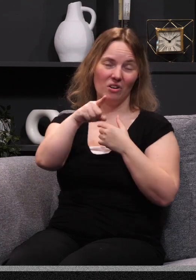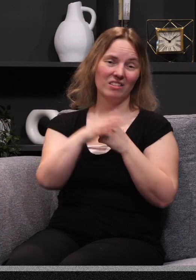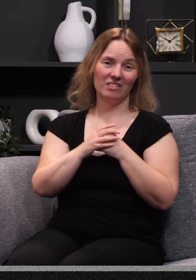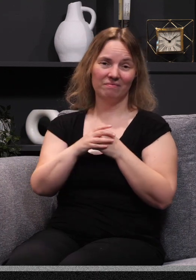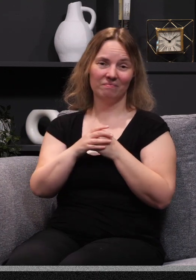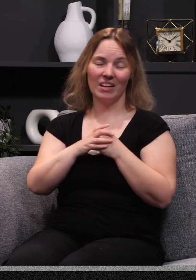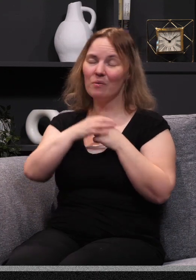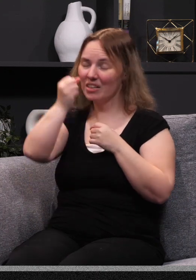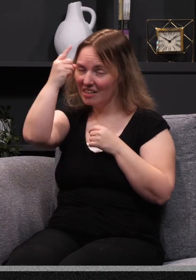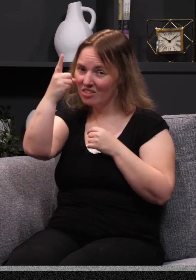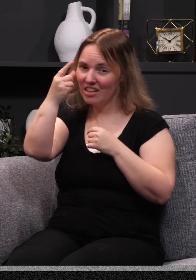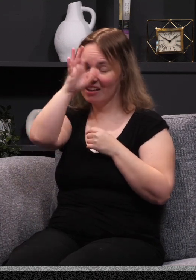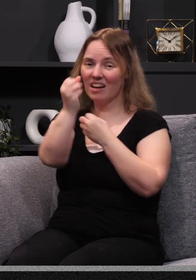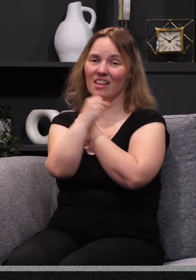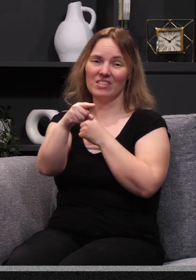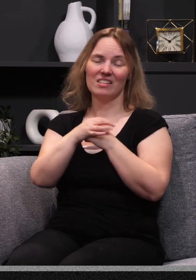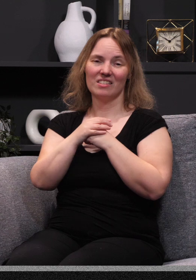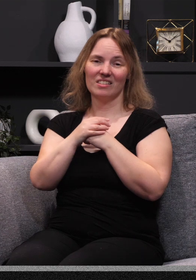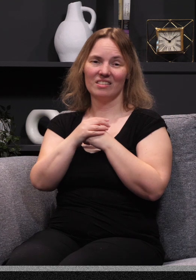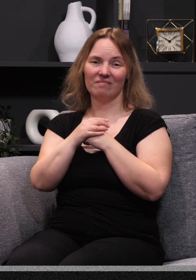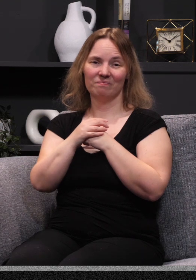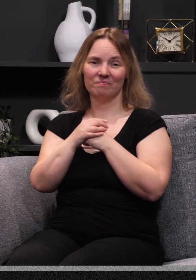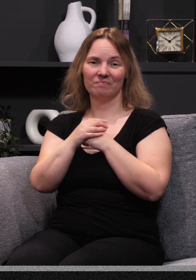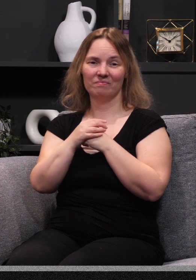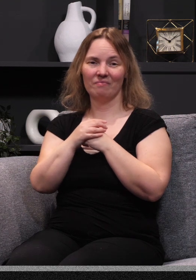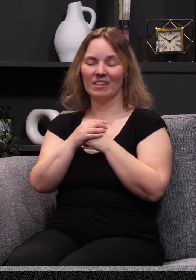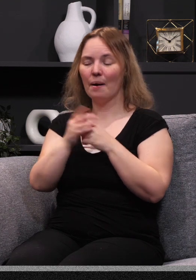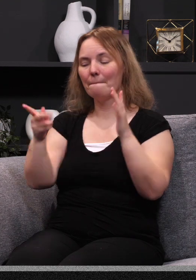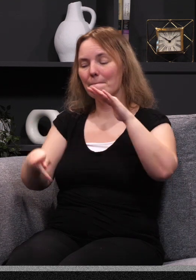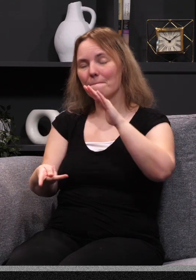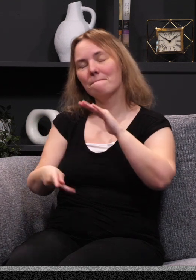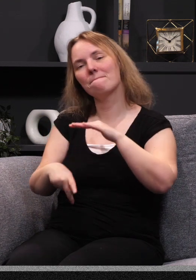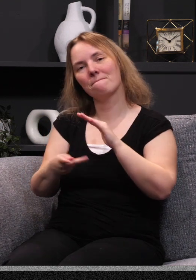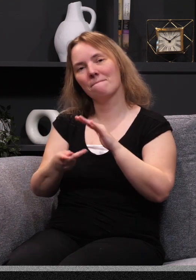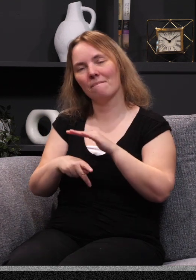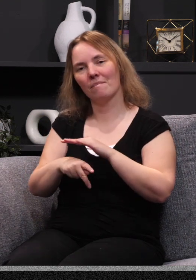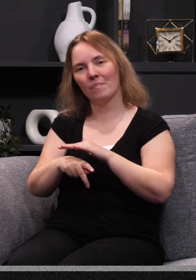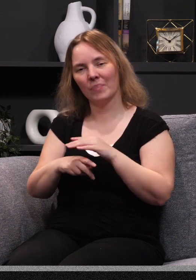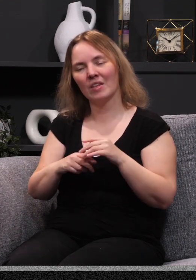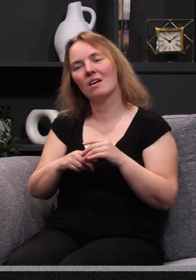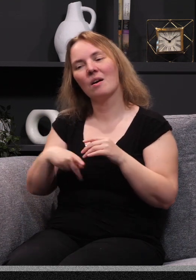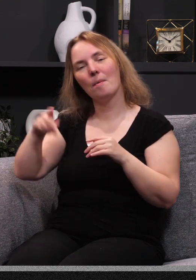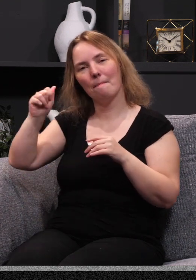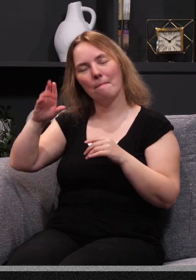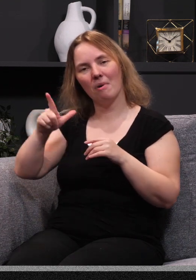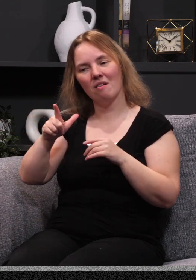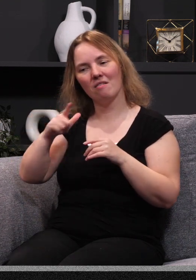understand that God loves us, and he loves us unconditionally. In fact, Paul says God demonstrated,